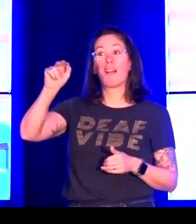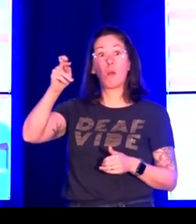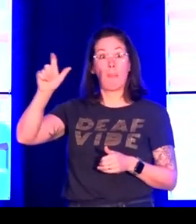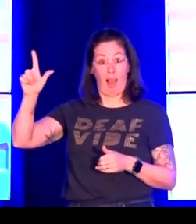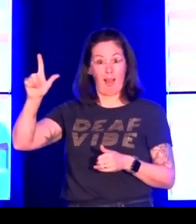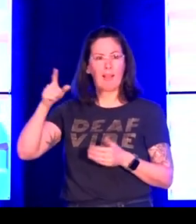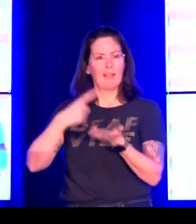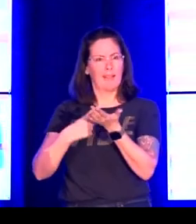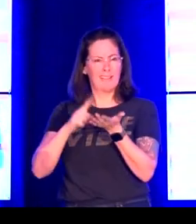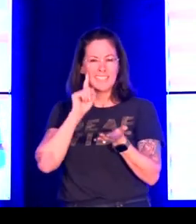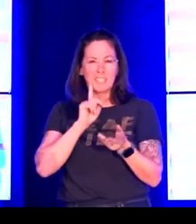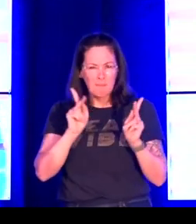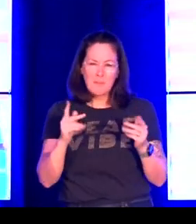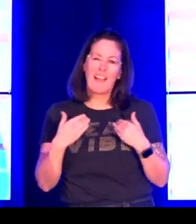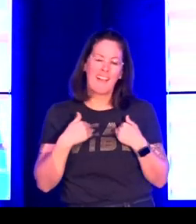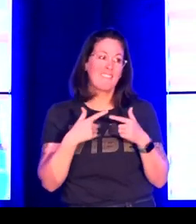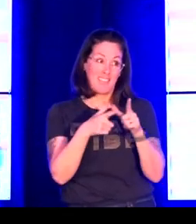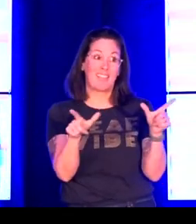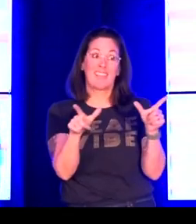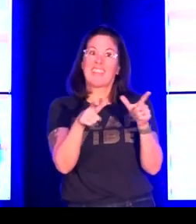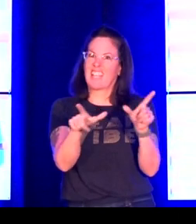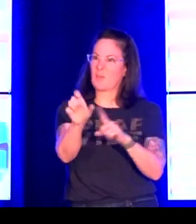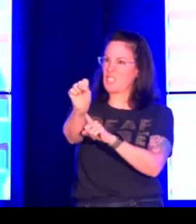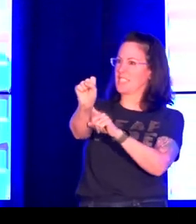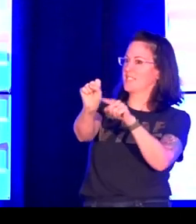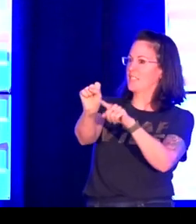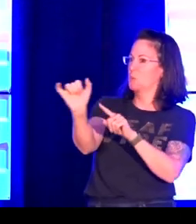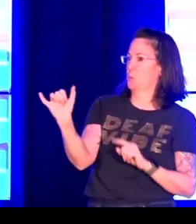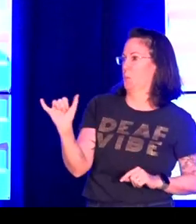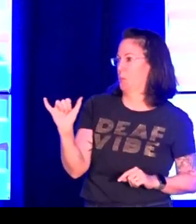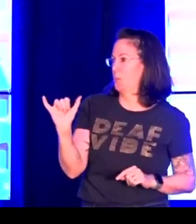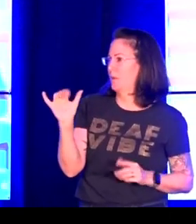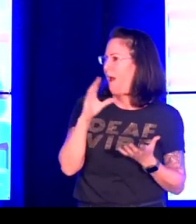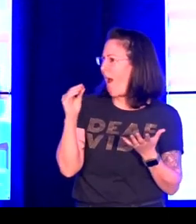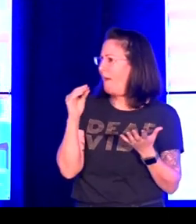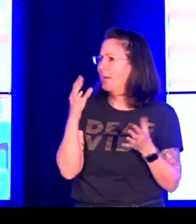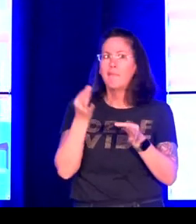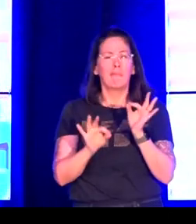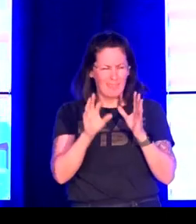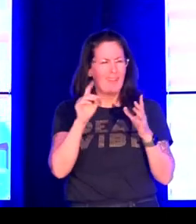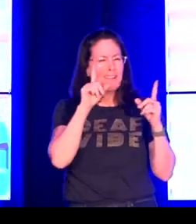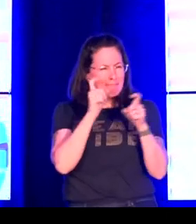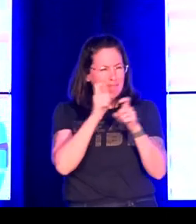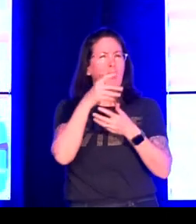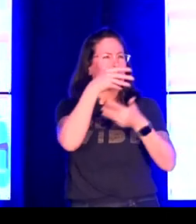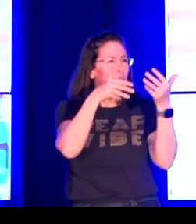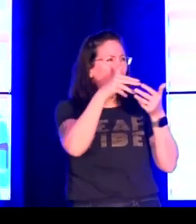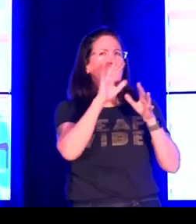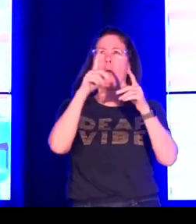Barbara Canapel explains that deaf people do have languages